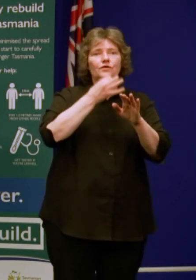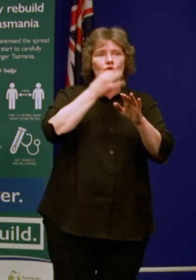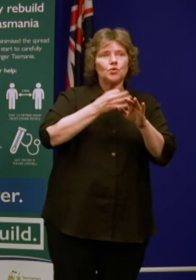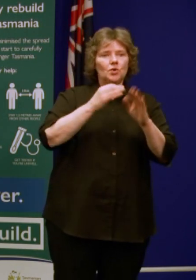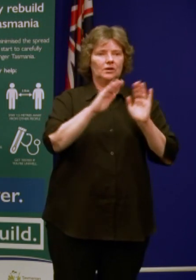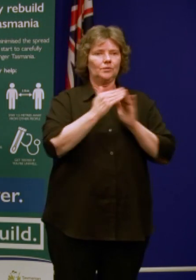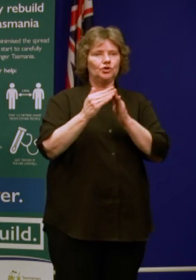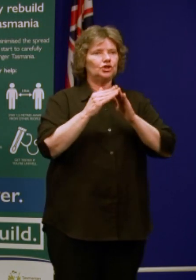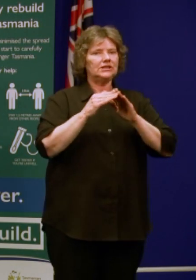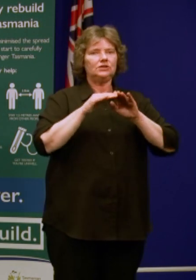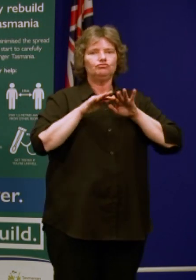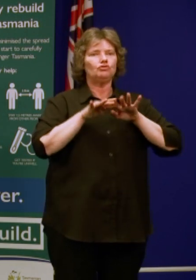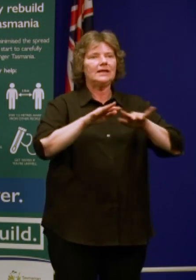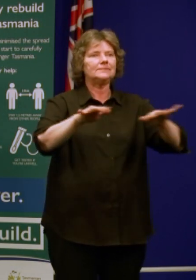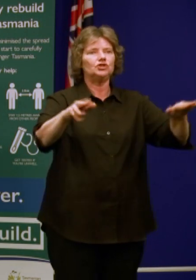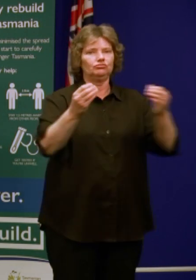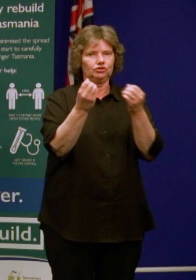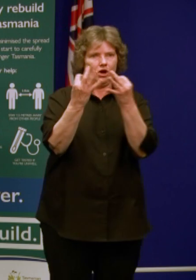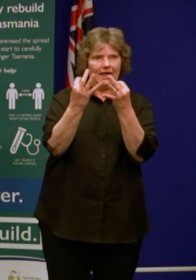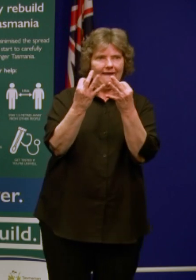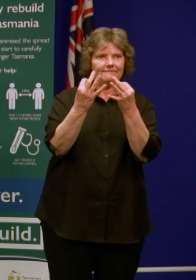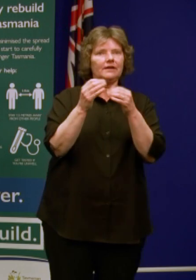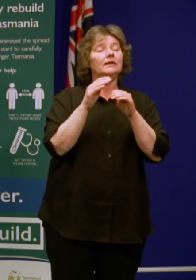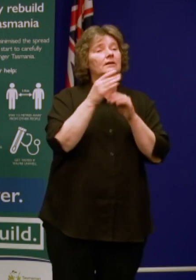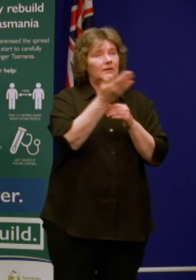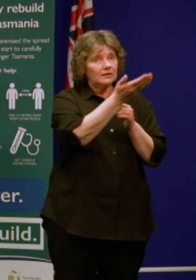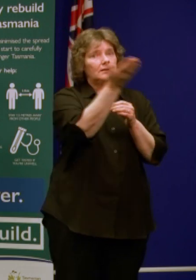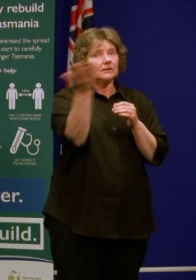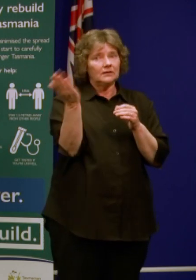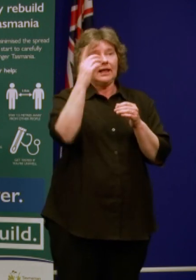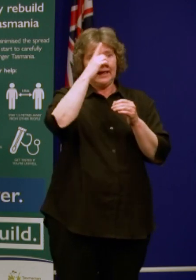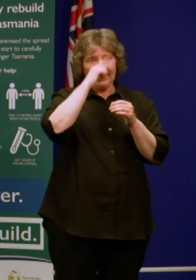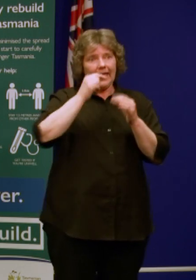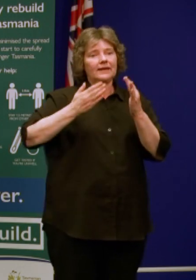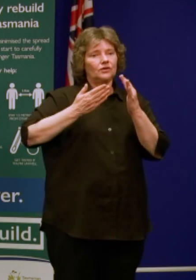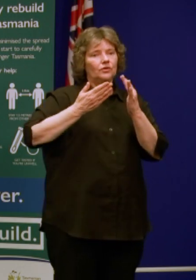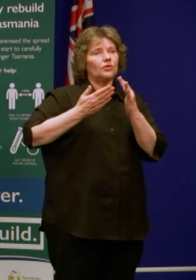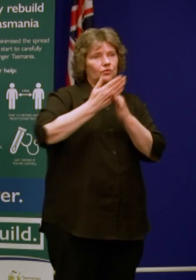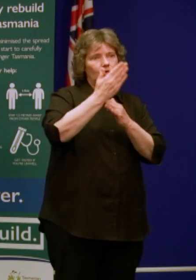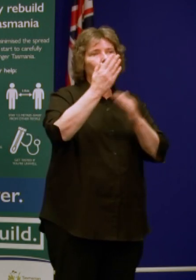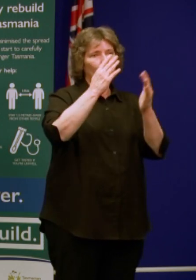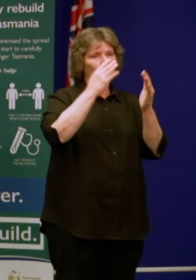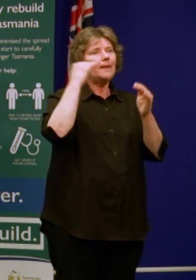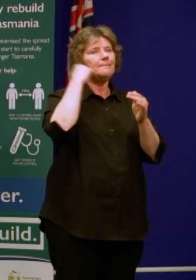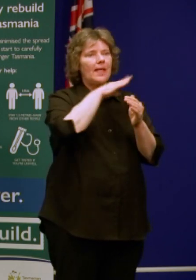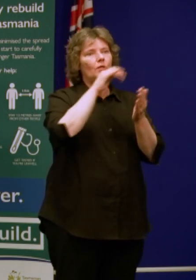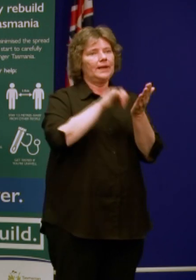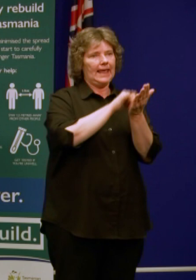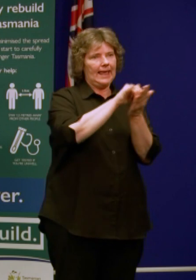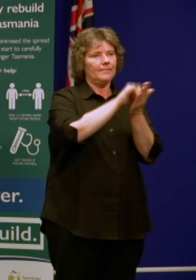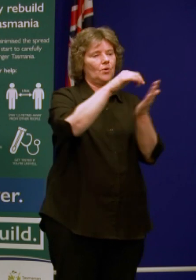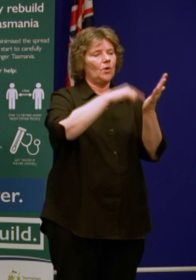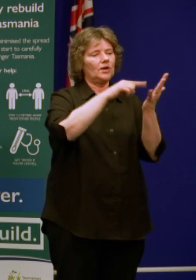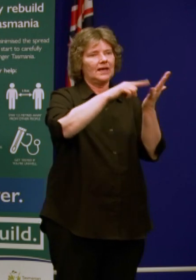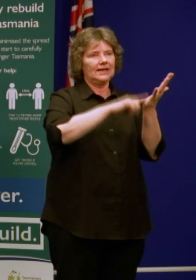transmission. They will be allowed to transit through Tullamarine in the main, a Victorian airport, provided they